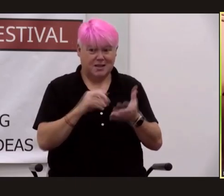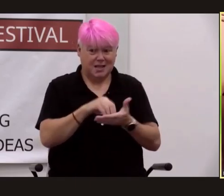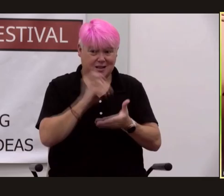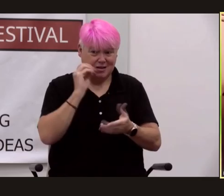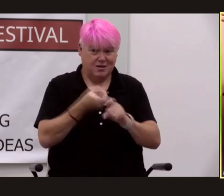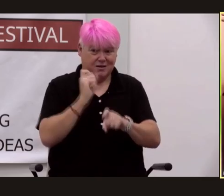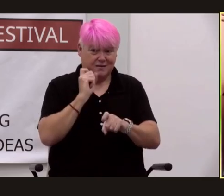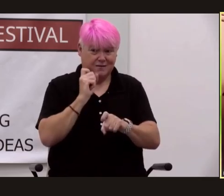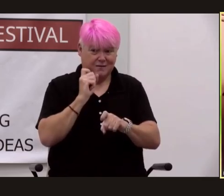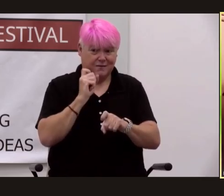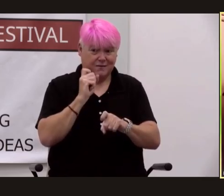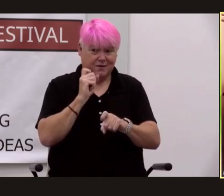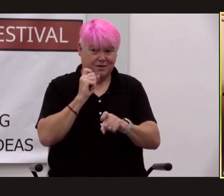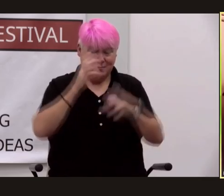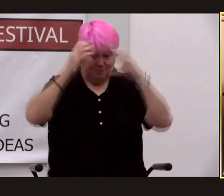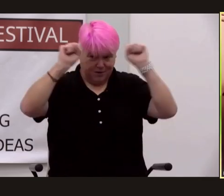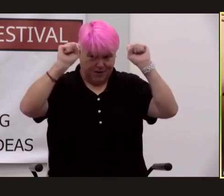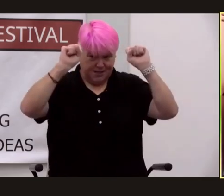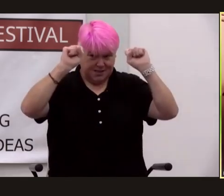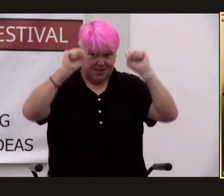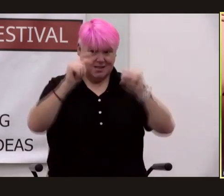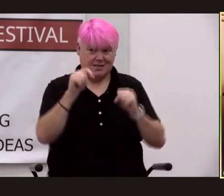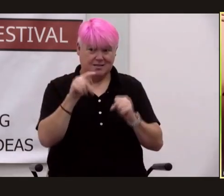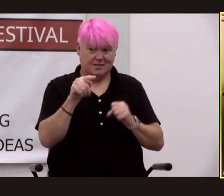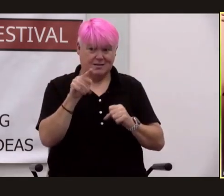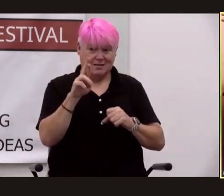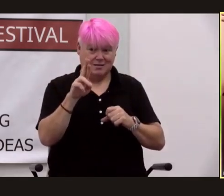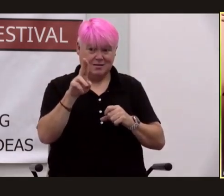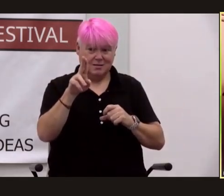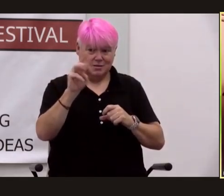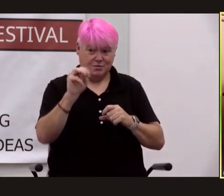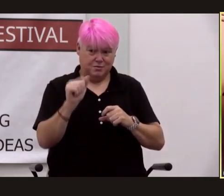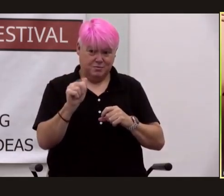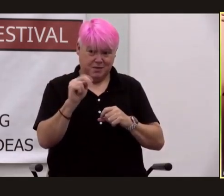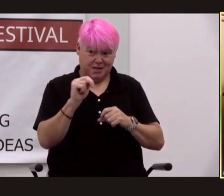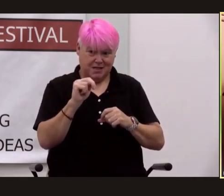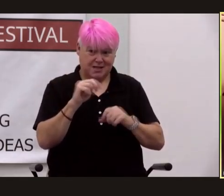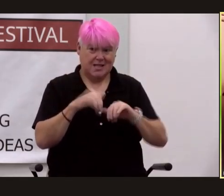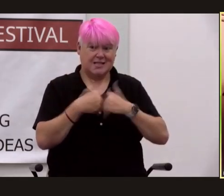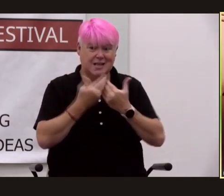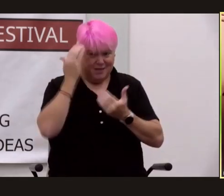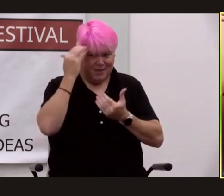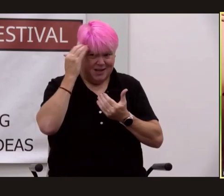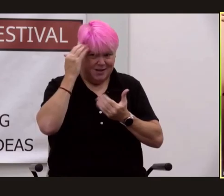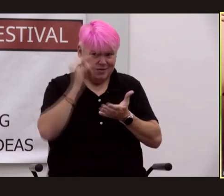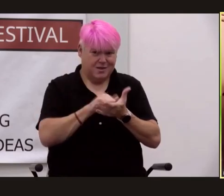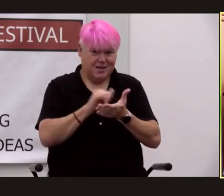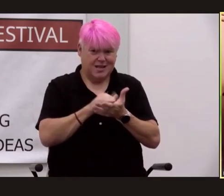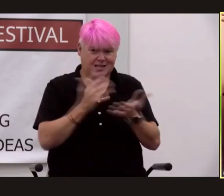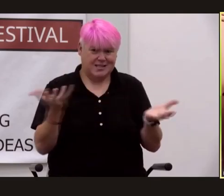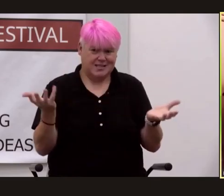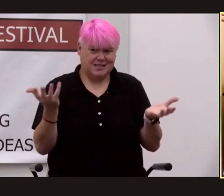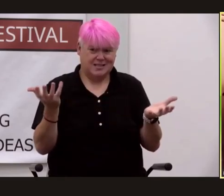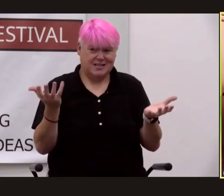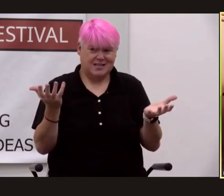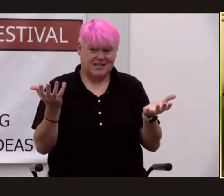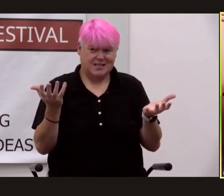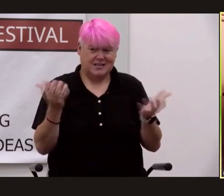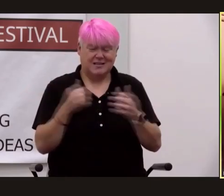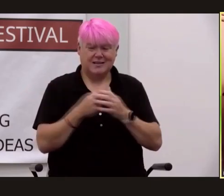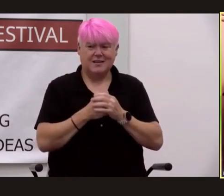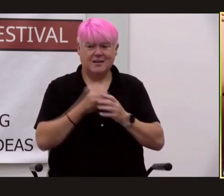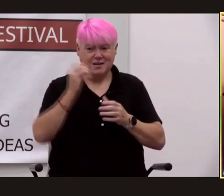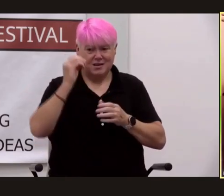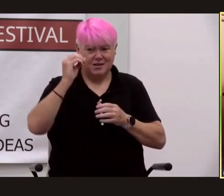president truman's press conference that's how the japanese government there was no infrastructure and oppy said